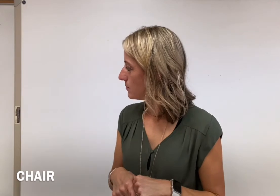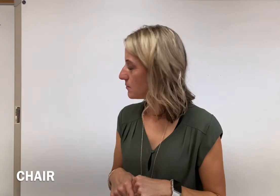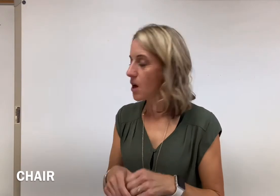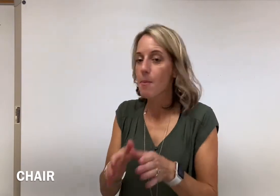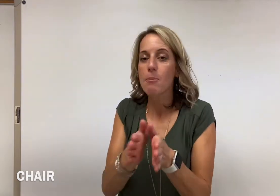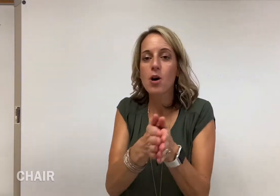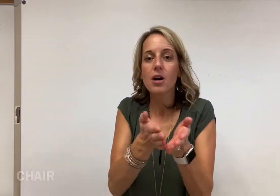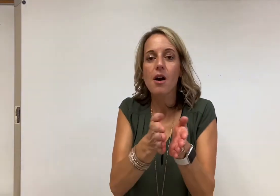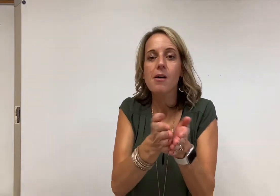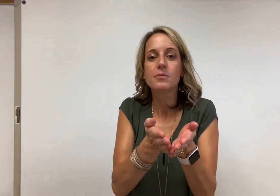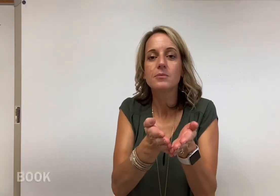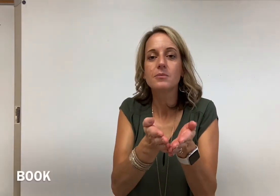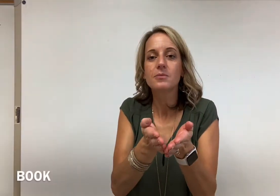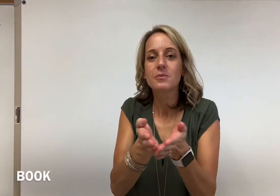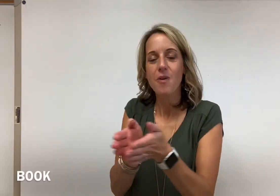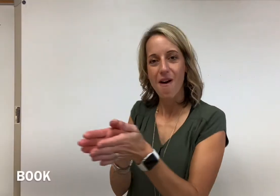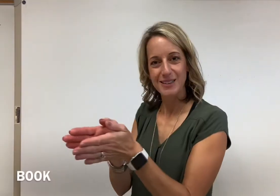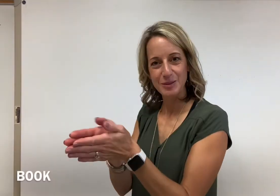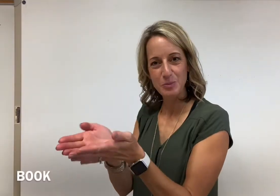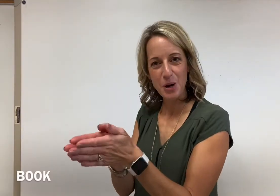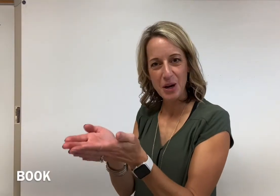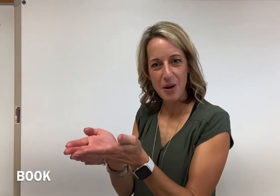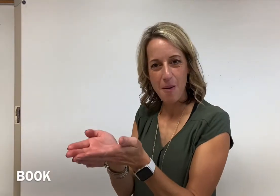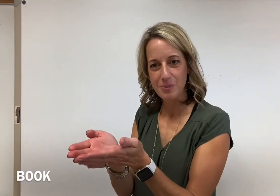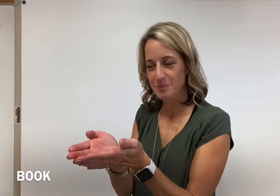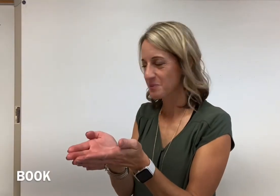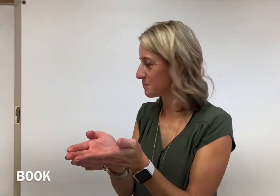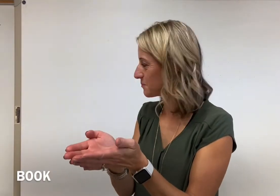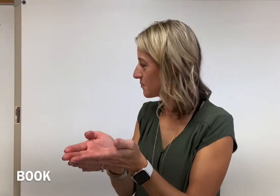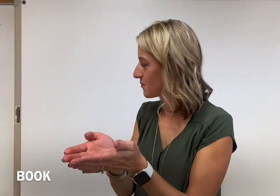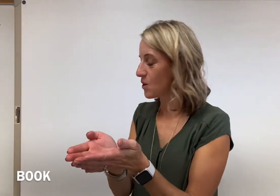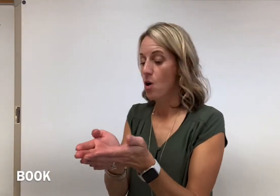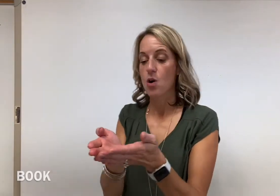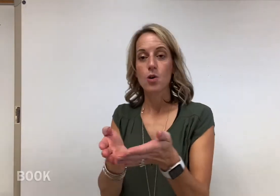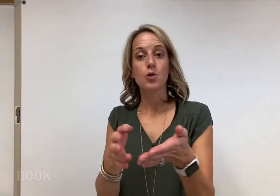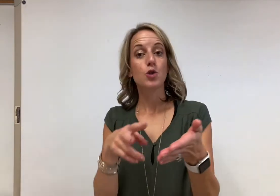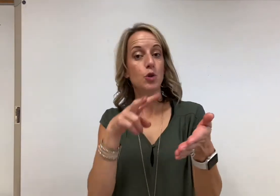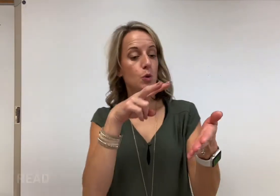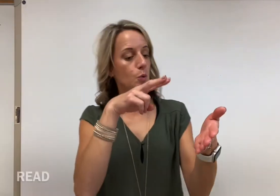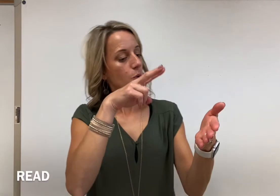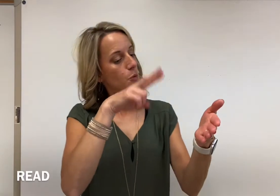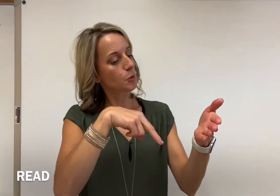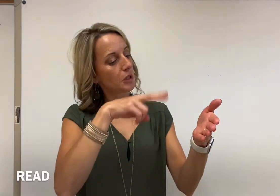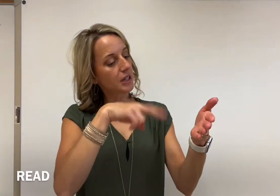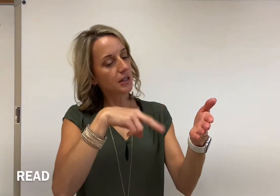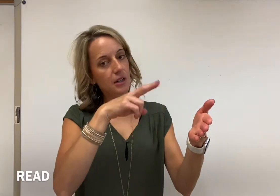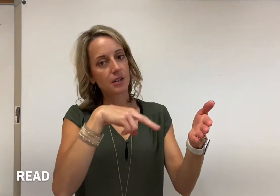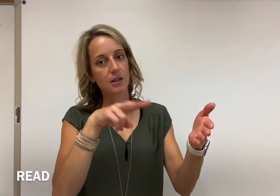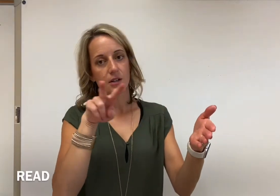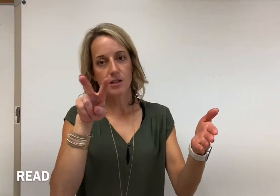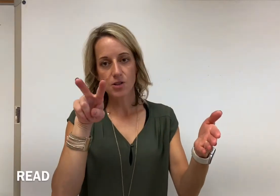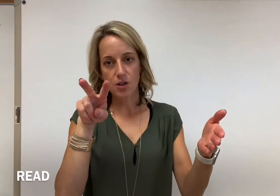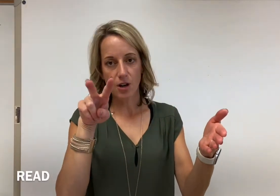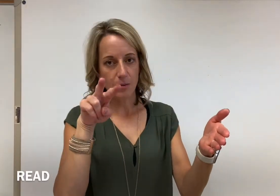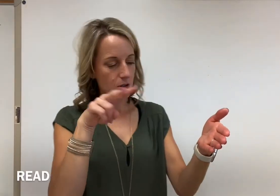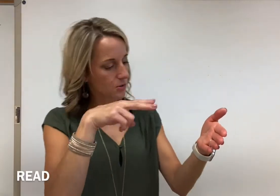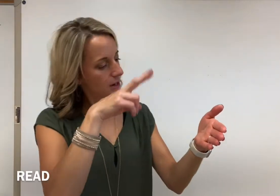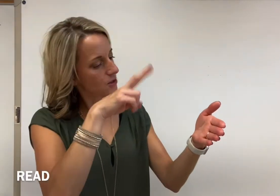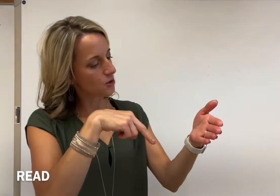Book. Book. To read. These are your eyeballs, right? To